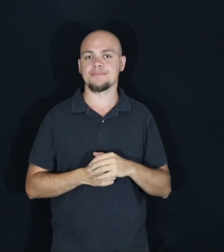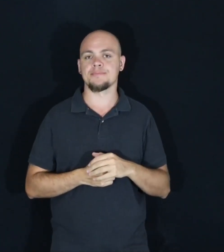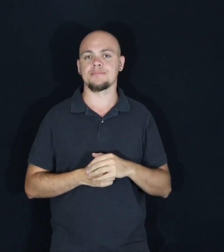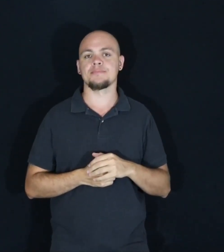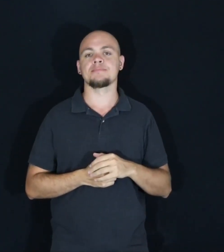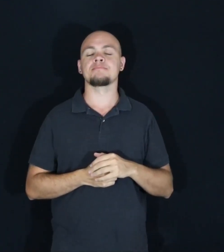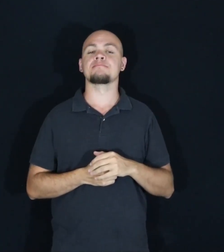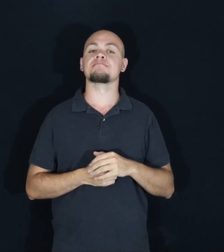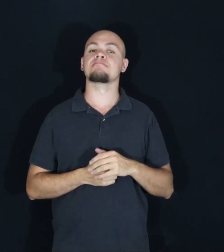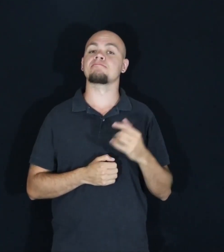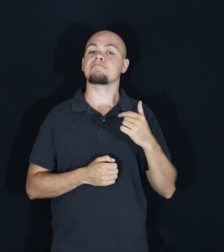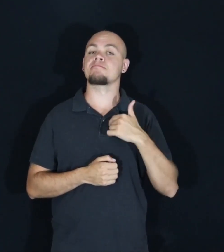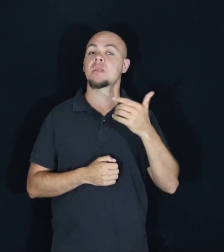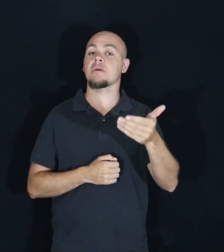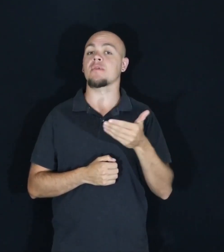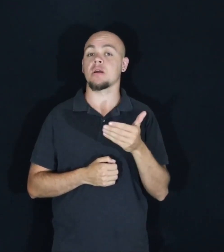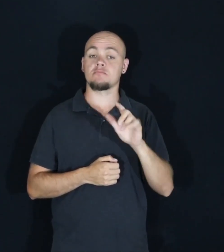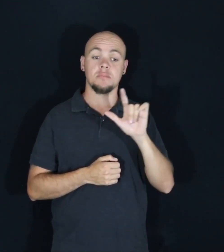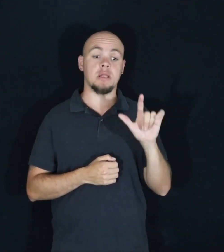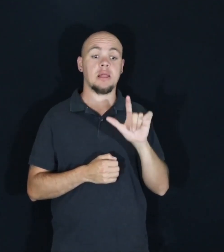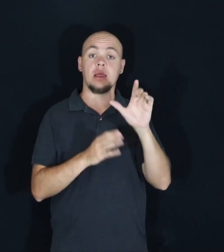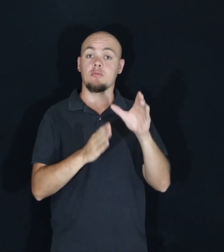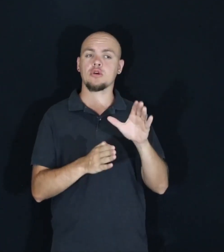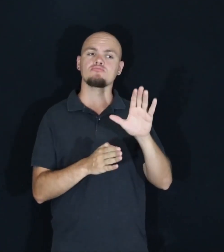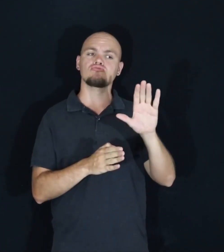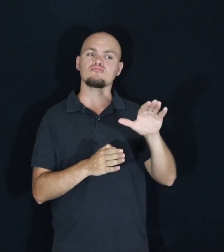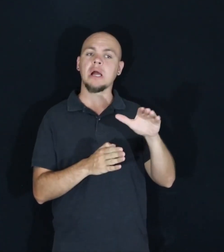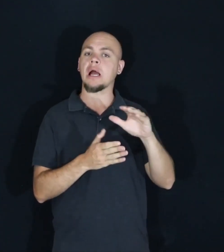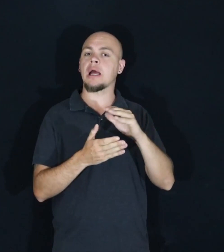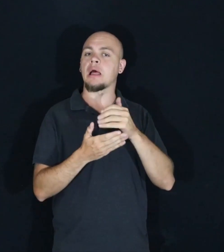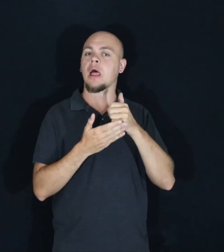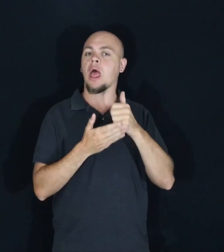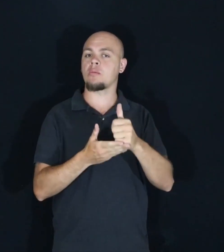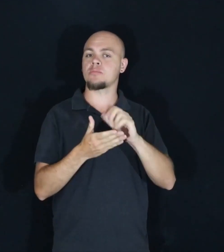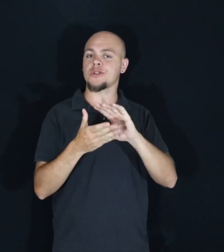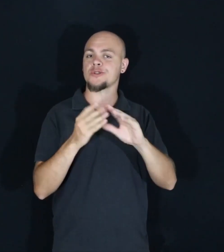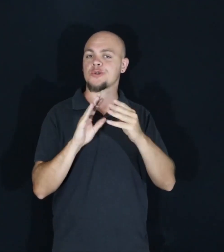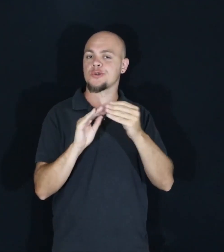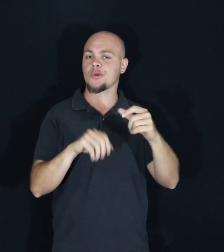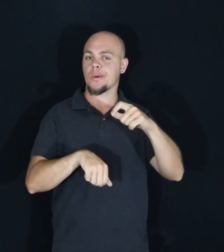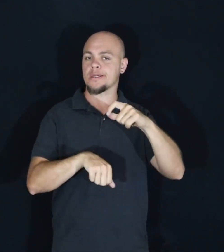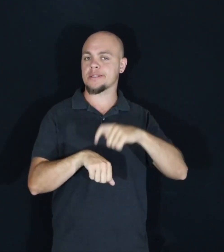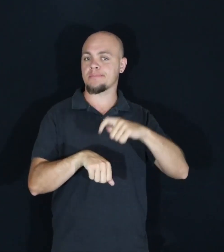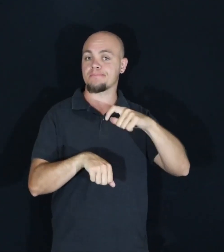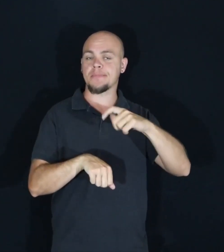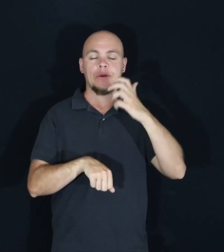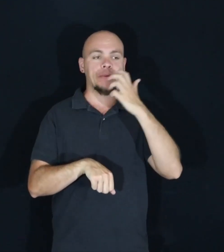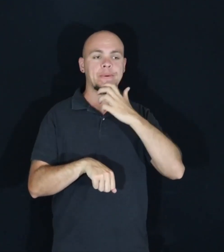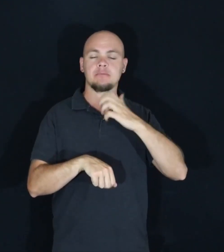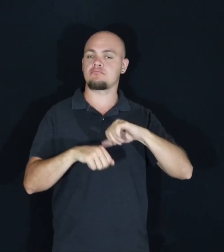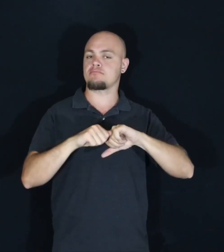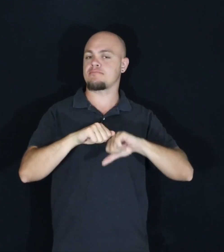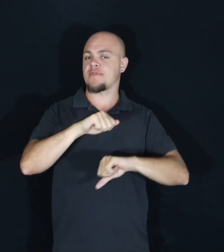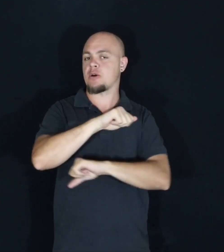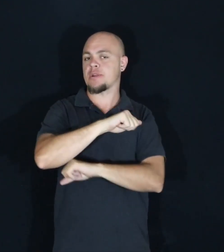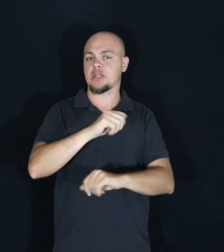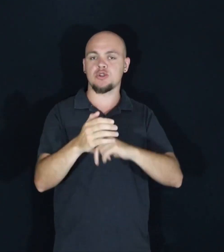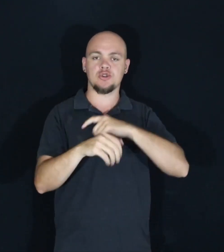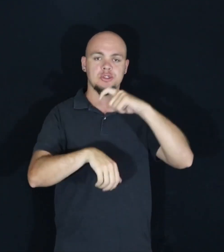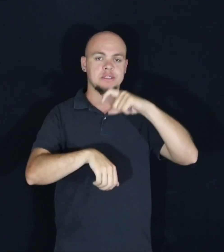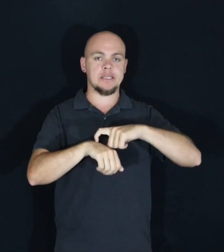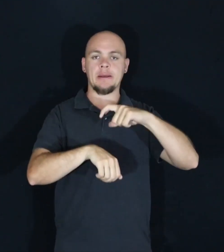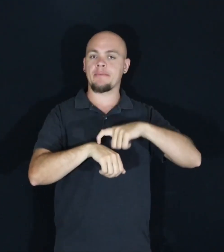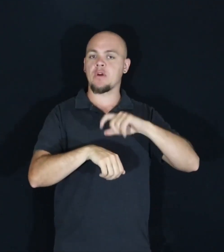I got invited to help one of our librarians do a story time. Now story time is a pretty foundational program for children